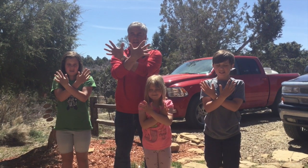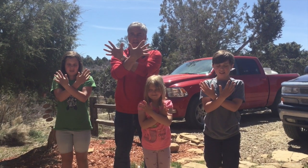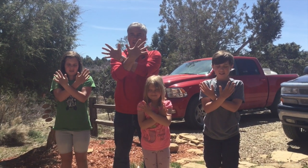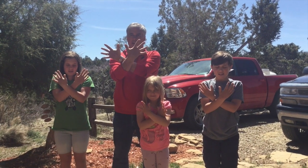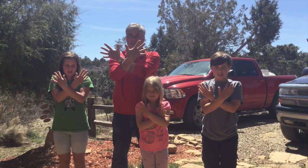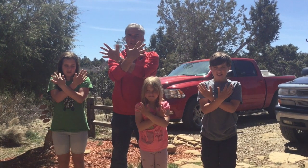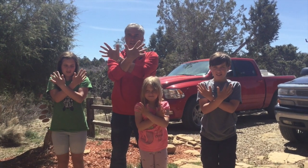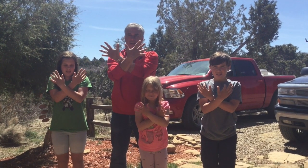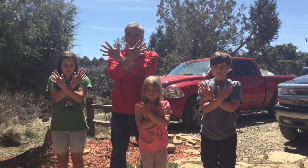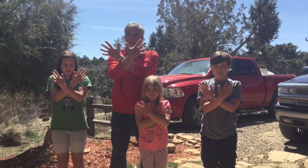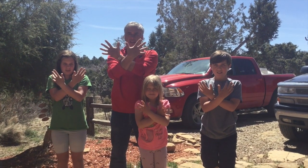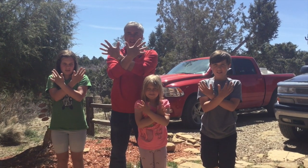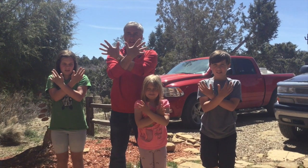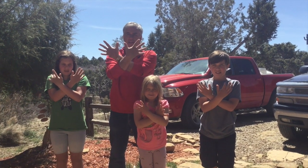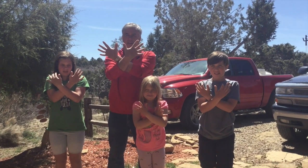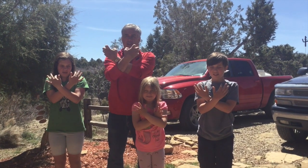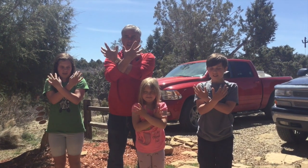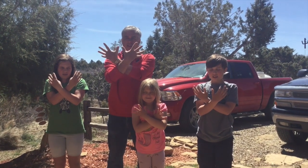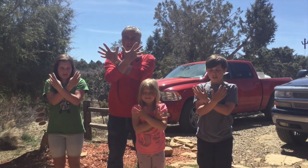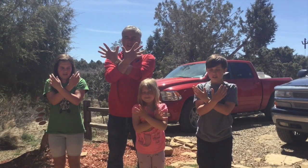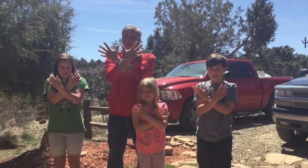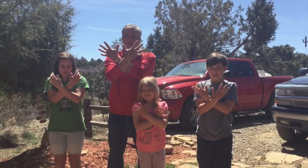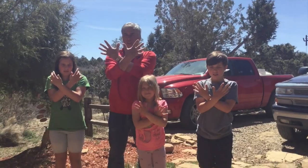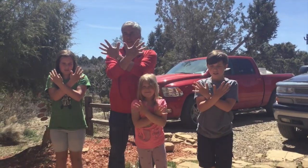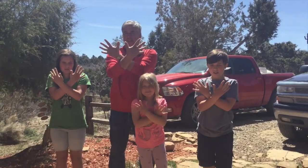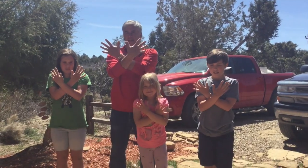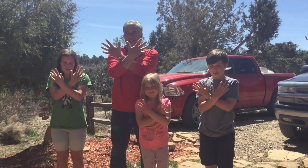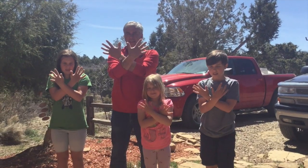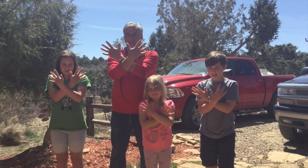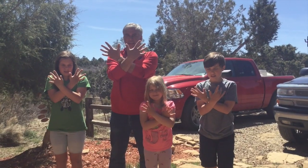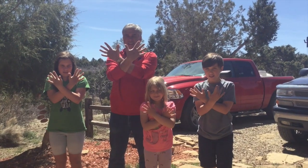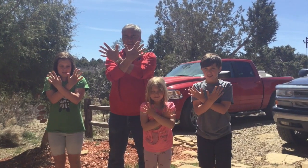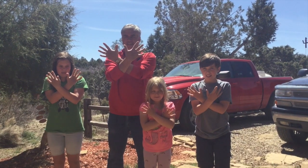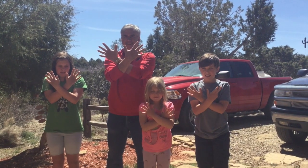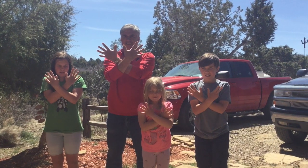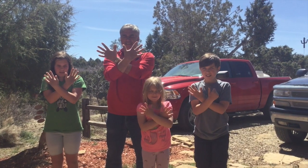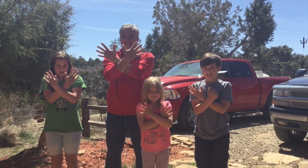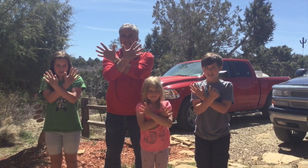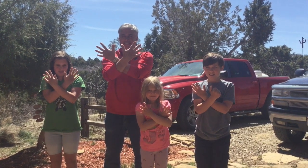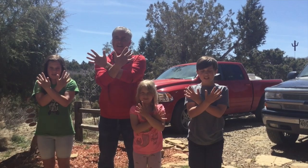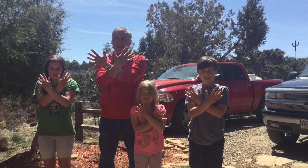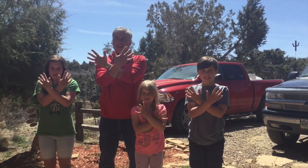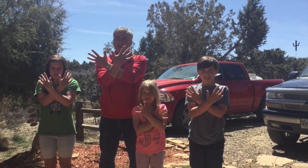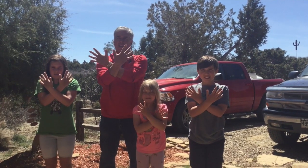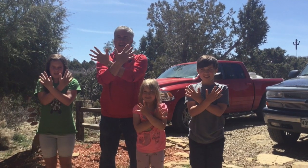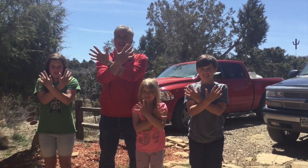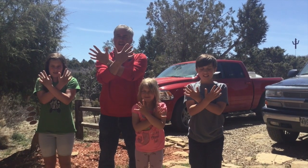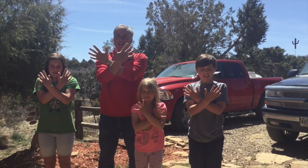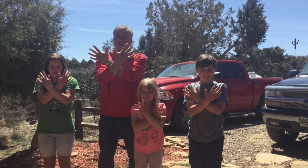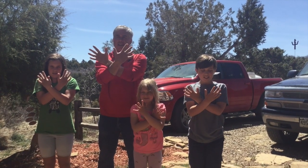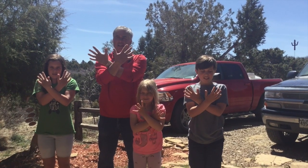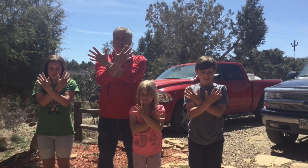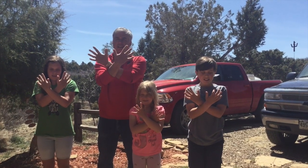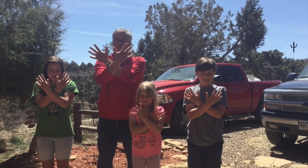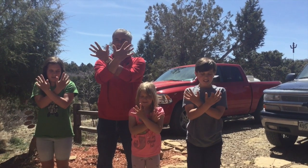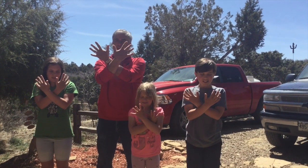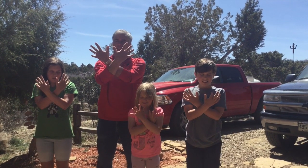triggering two fingers at a time like pulling the trigger on a spray bottle right index finger left